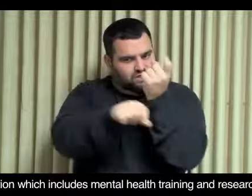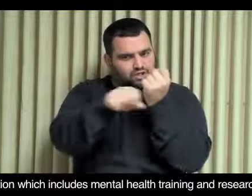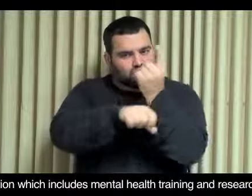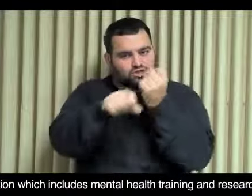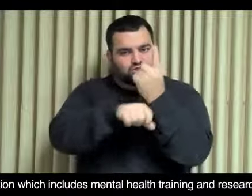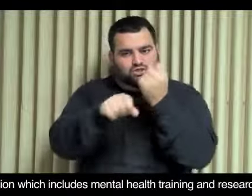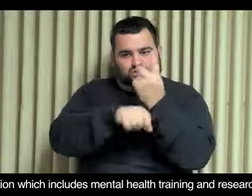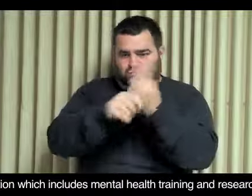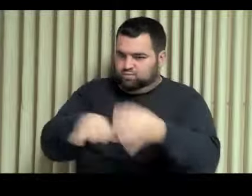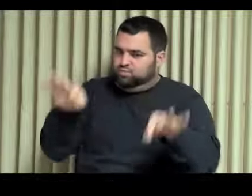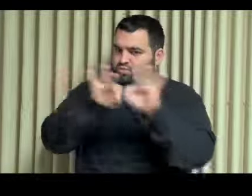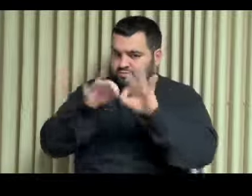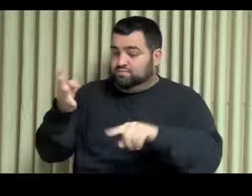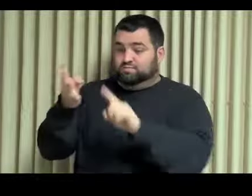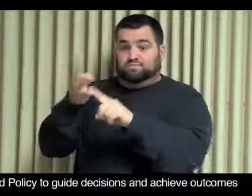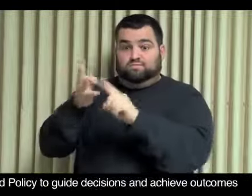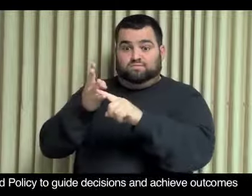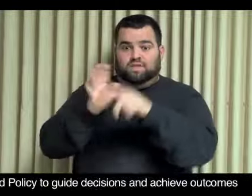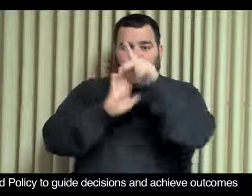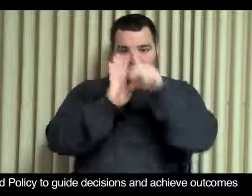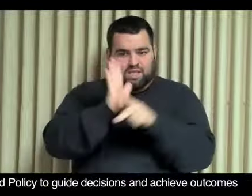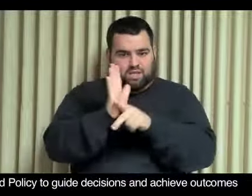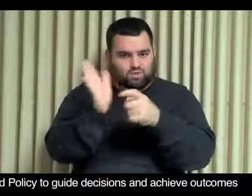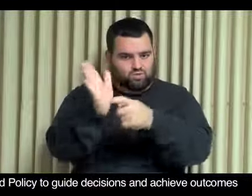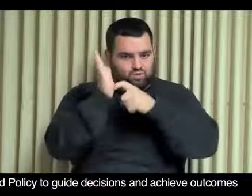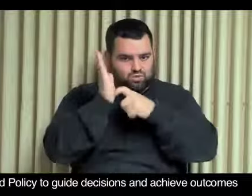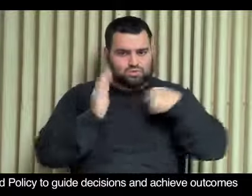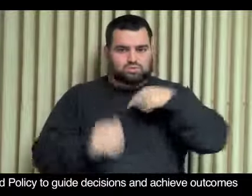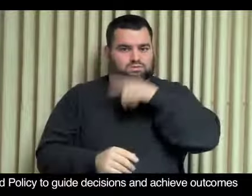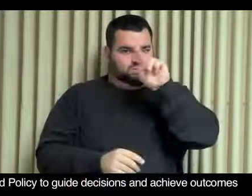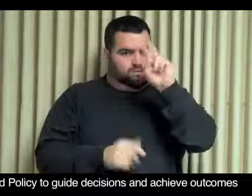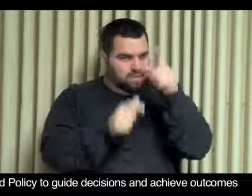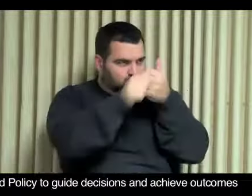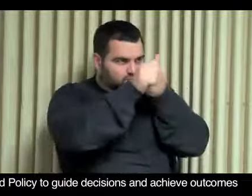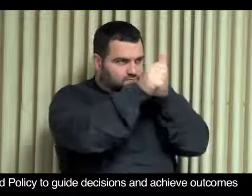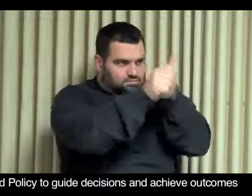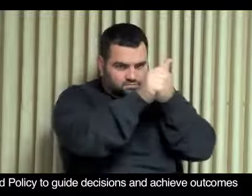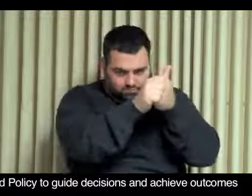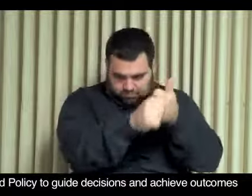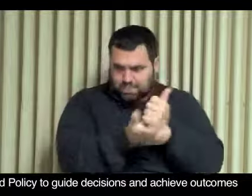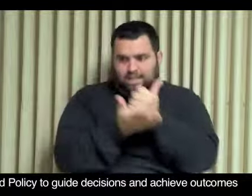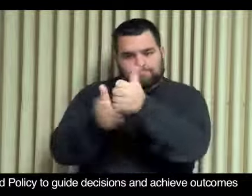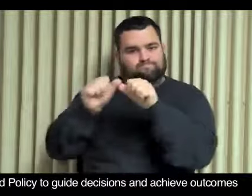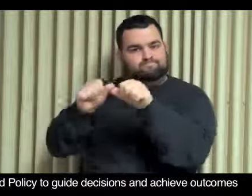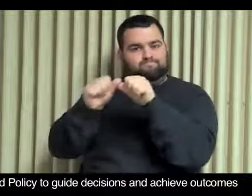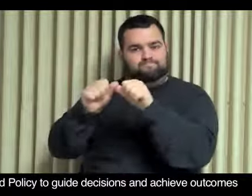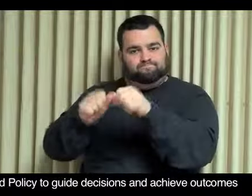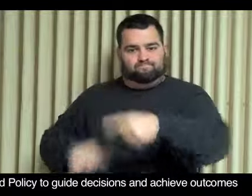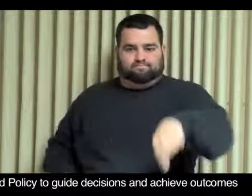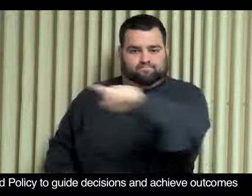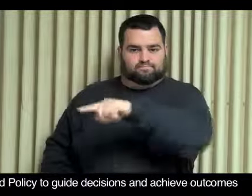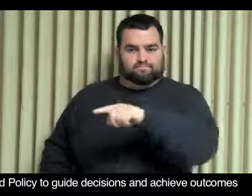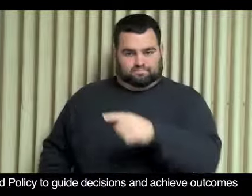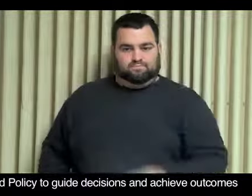and policy to help guide decisions and achieve outcomes